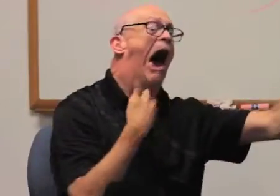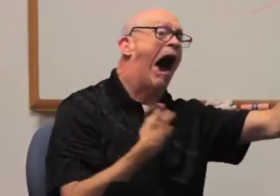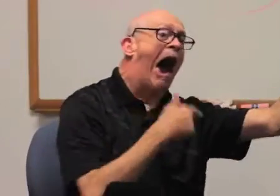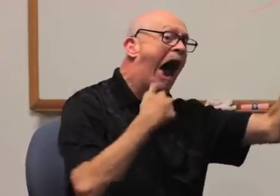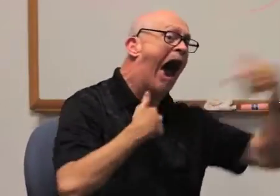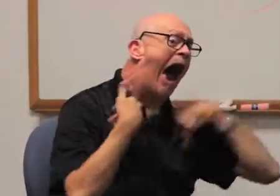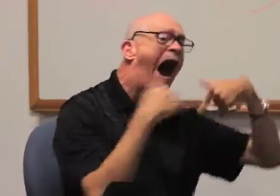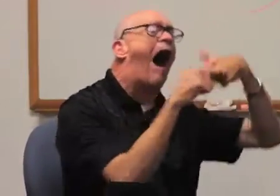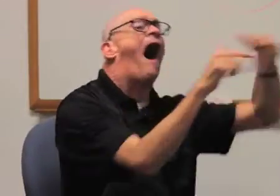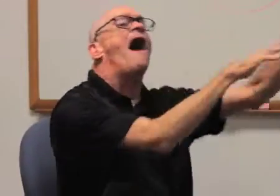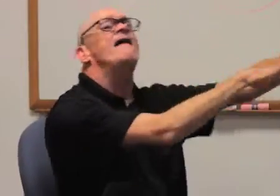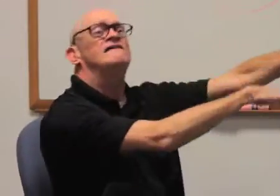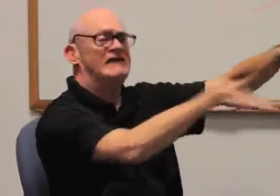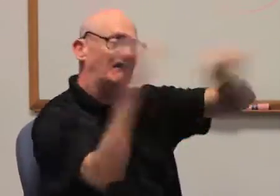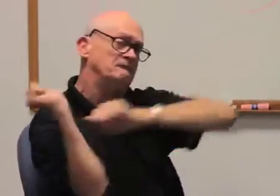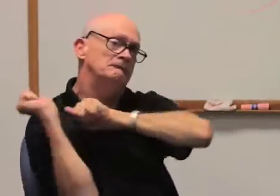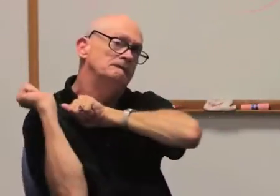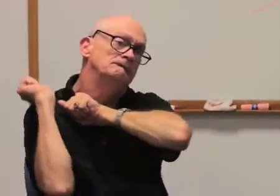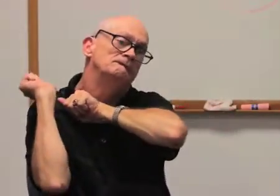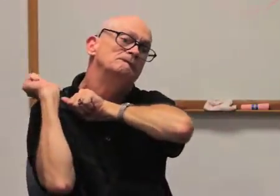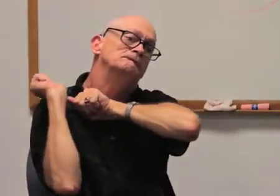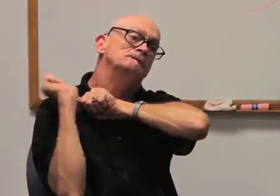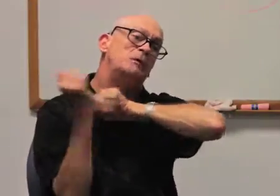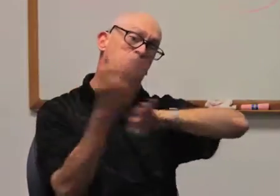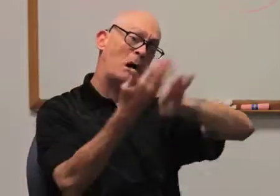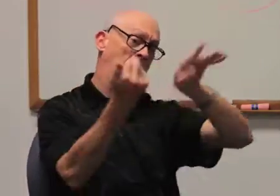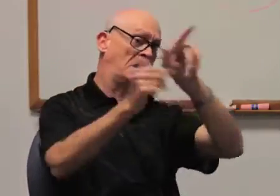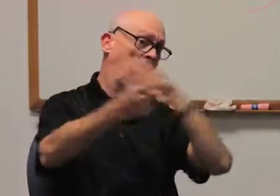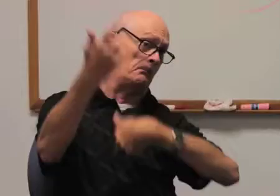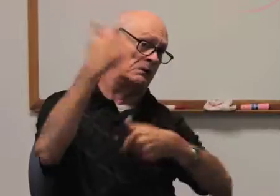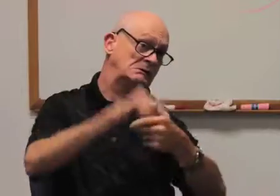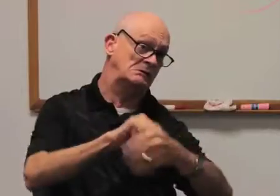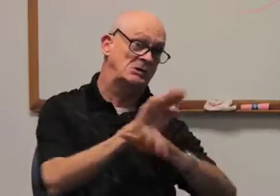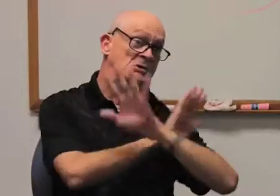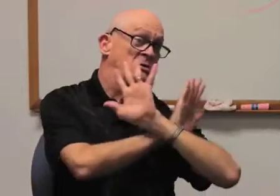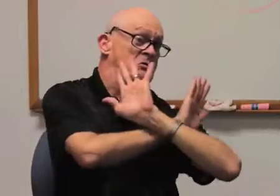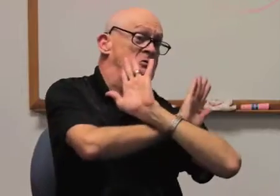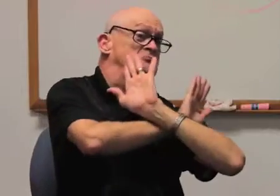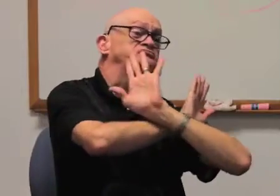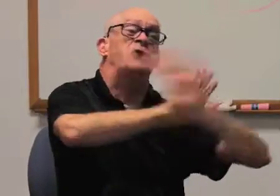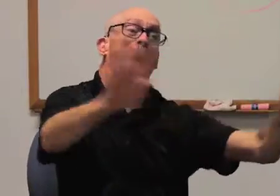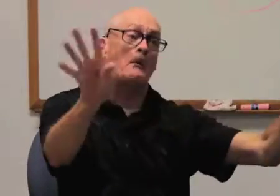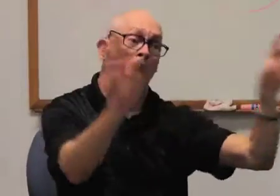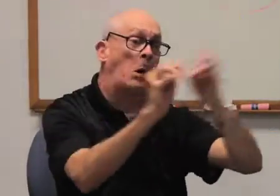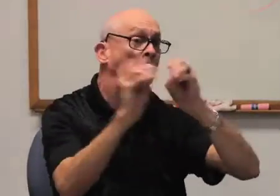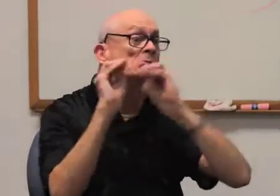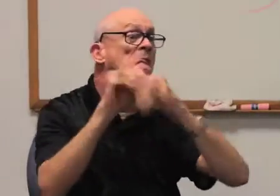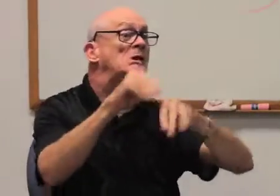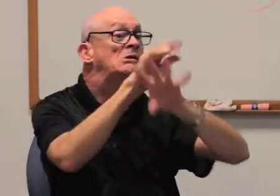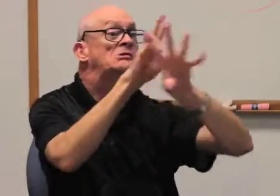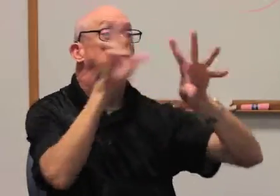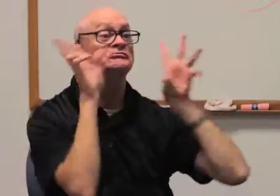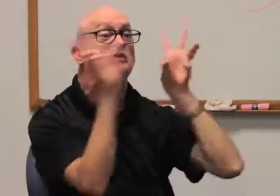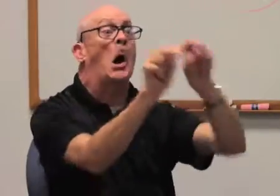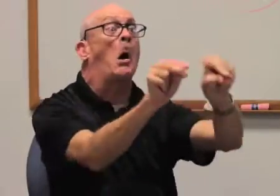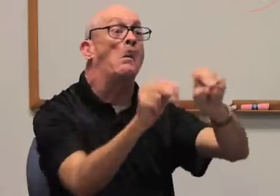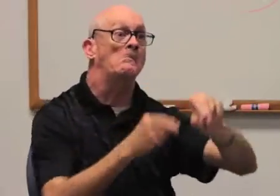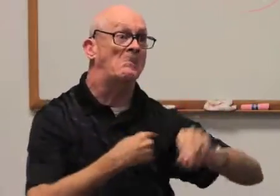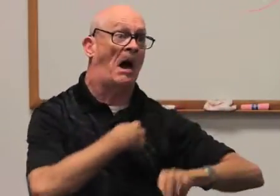next time, I am out of here for the next hurricane. I am not staying anymore. No,